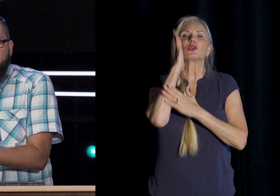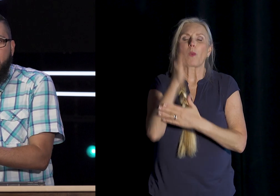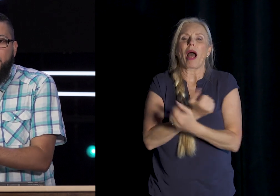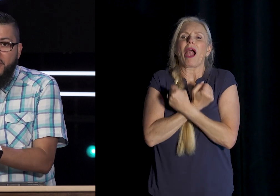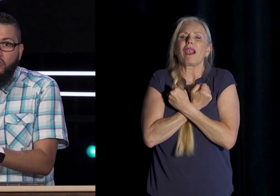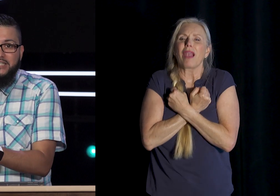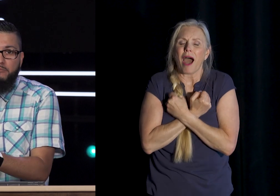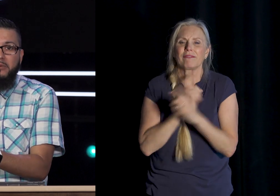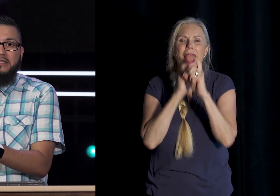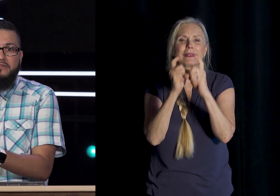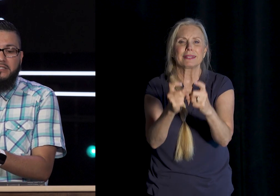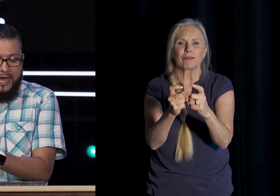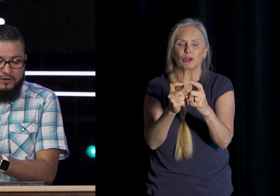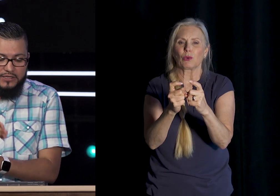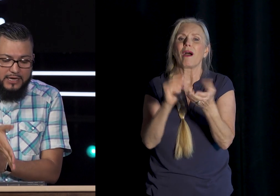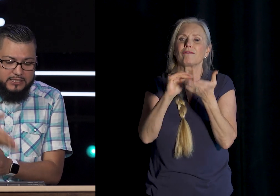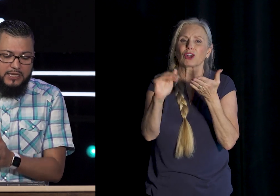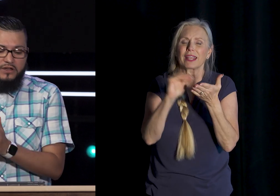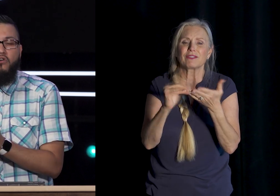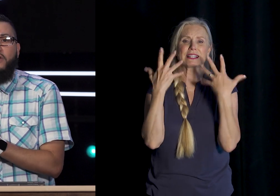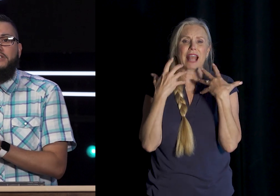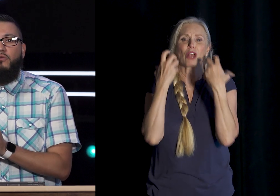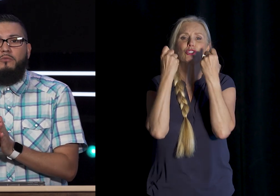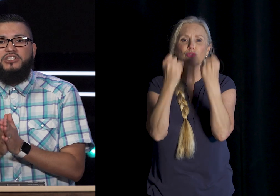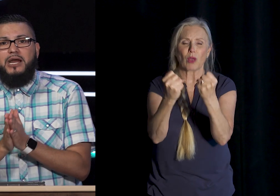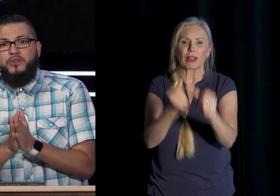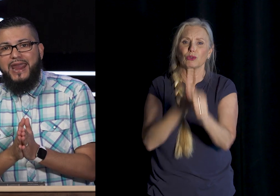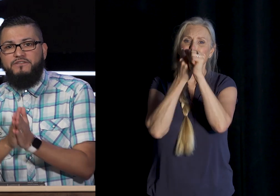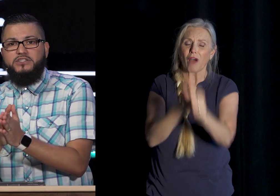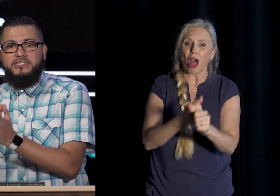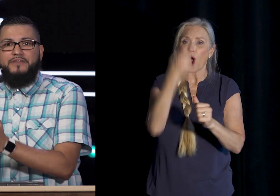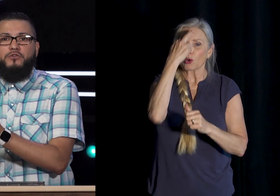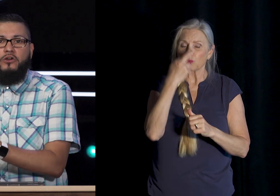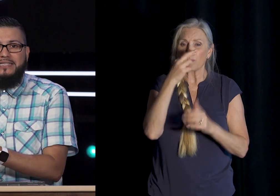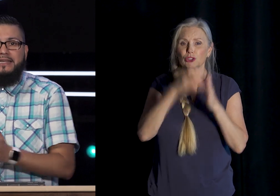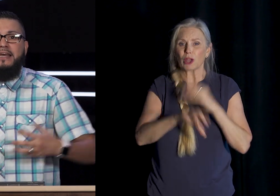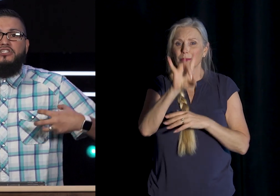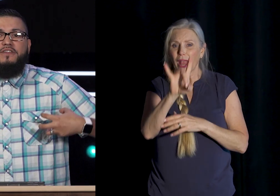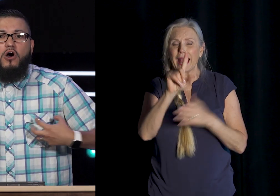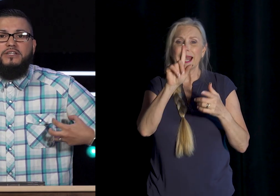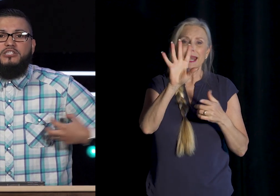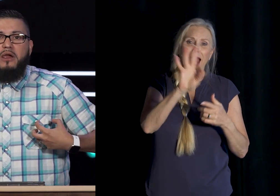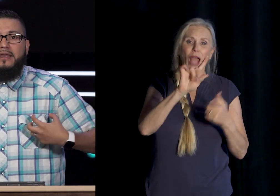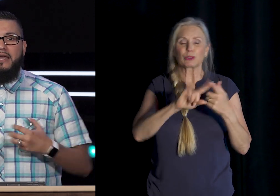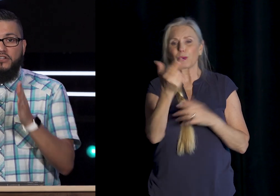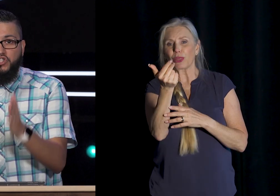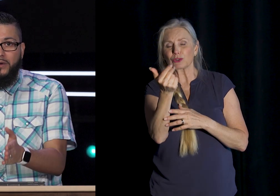By the Holy Spirit That lives Inside Of us To live In accordance To Romans Chapter 8 Verses 9 Through 13 So that the Holy Spirit Can give us Strength